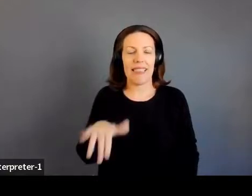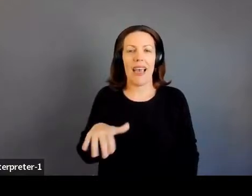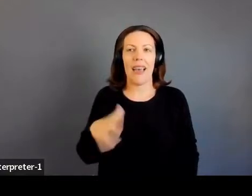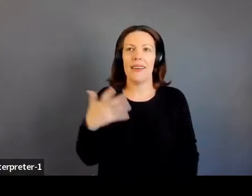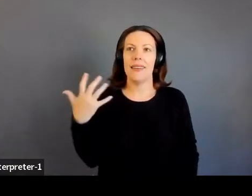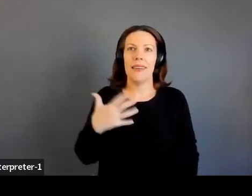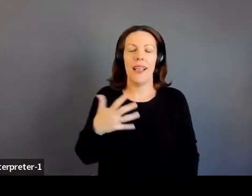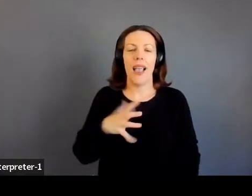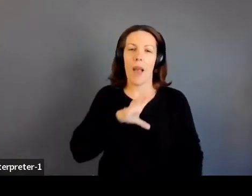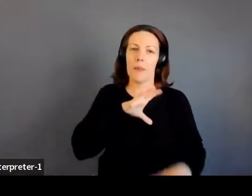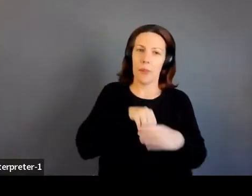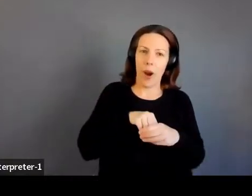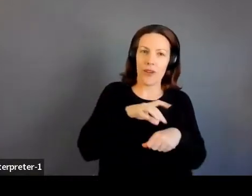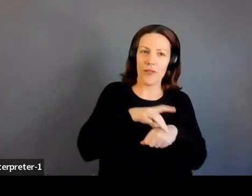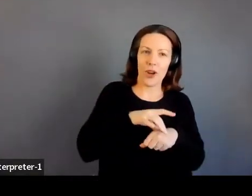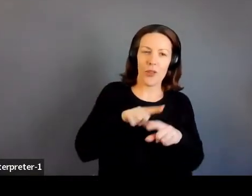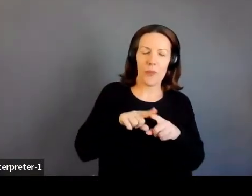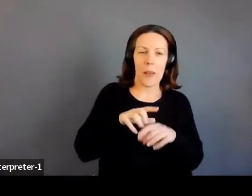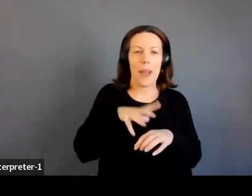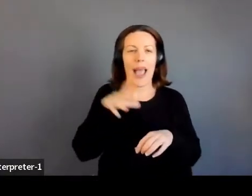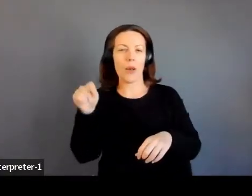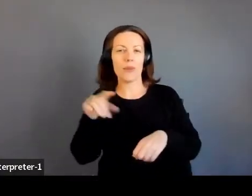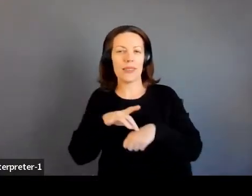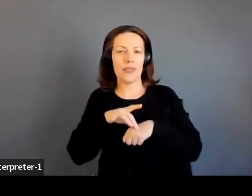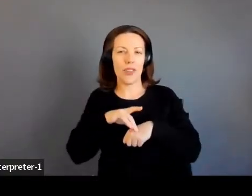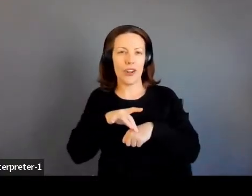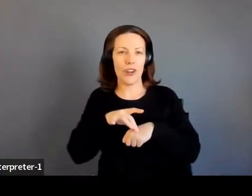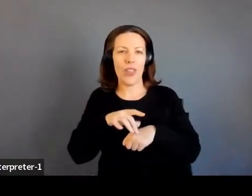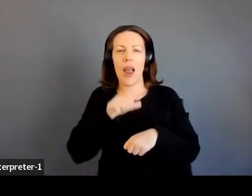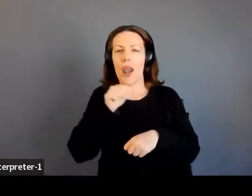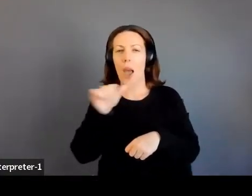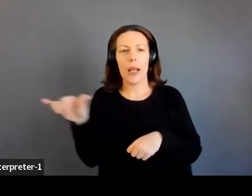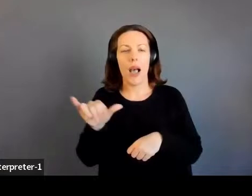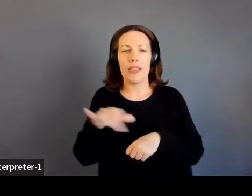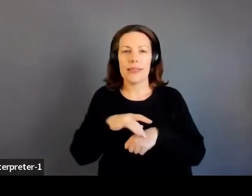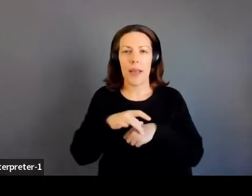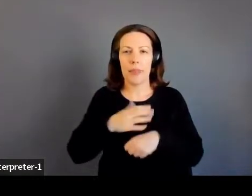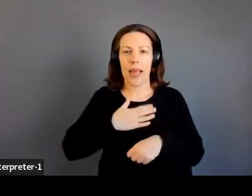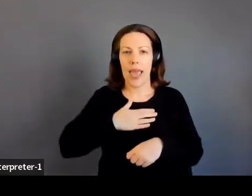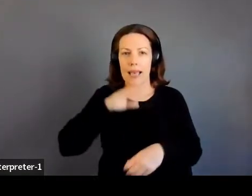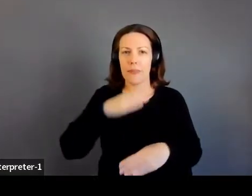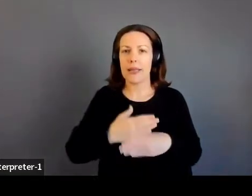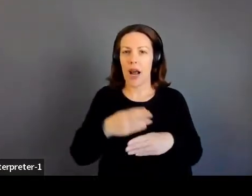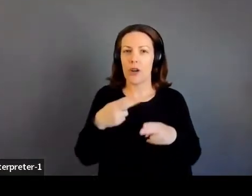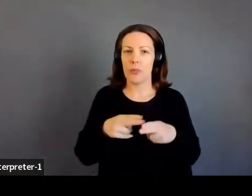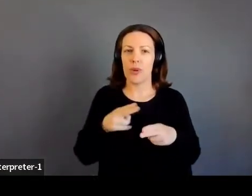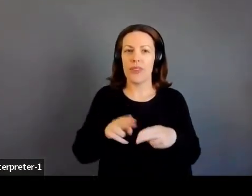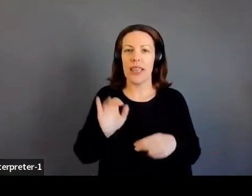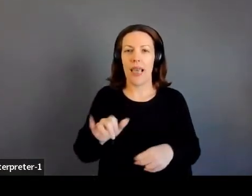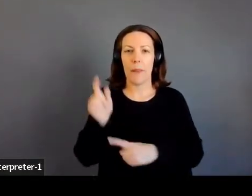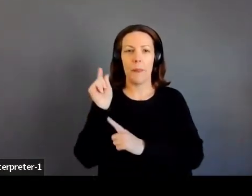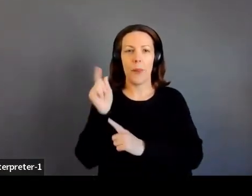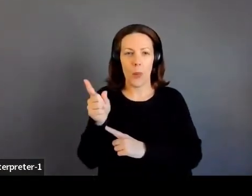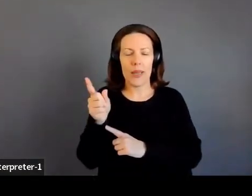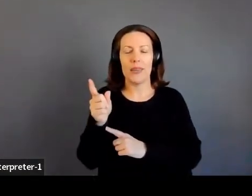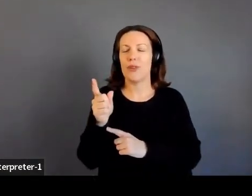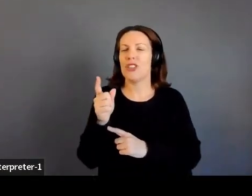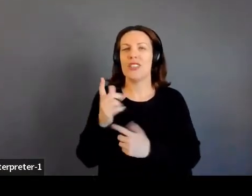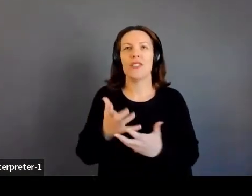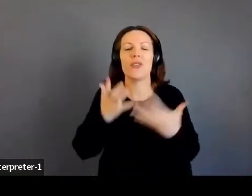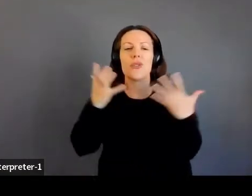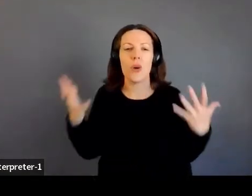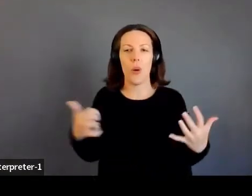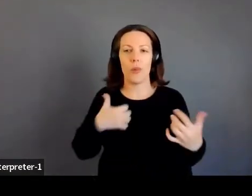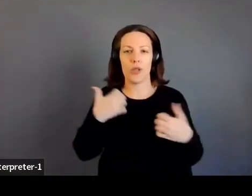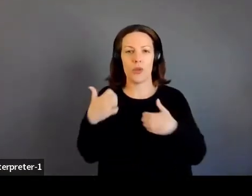of being both a part of it and slightly outside of it, not being on the same planet as my daughter briefly in that moment. It was just, those were all the emotions